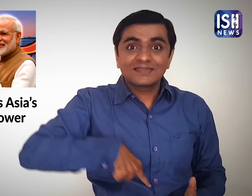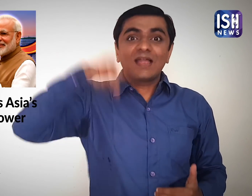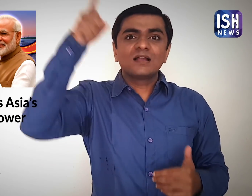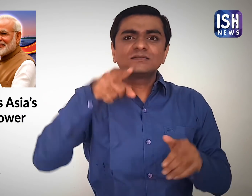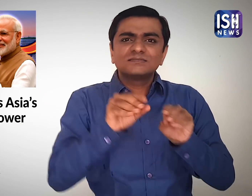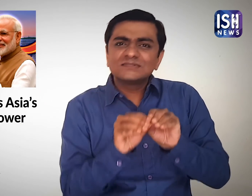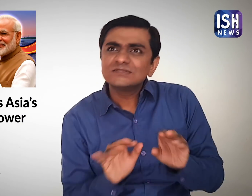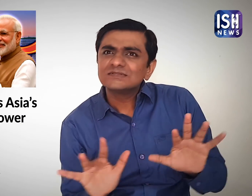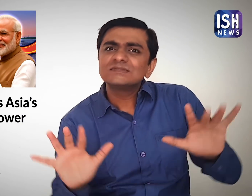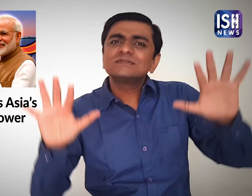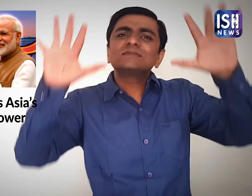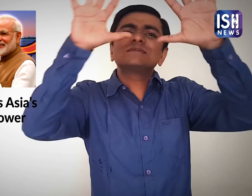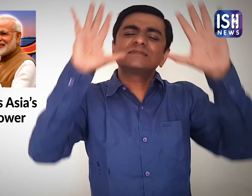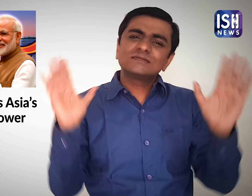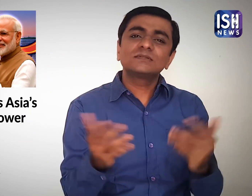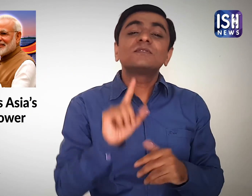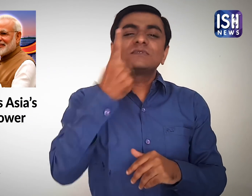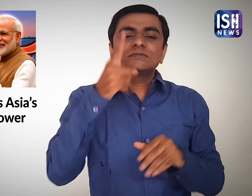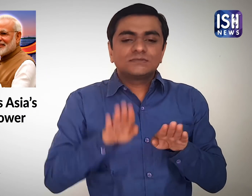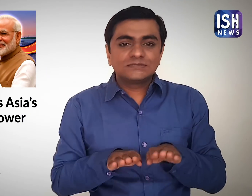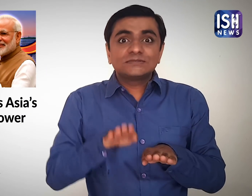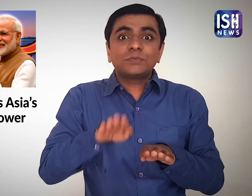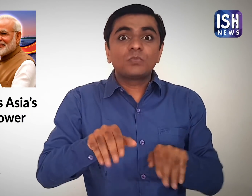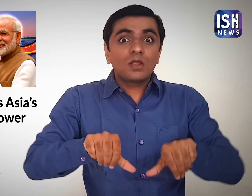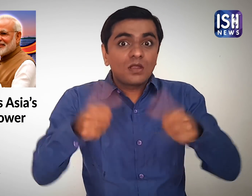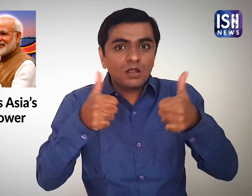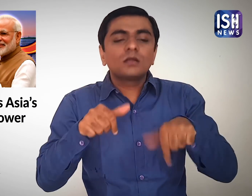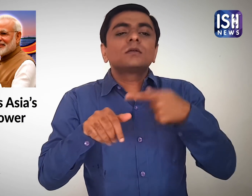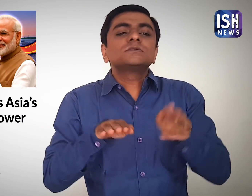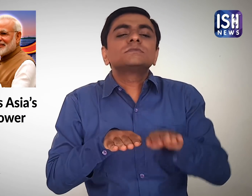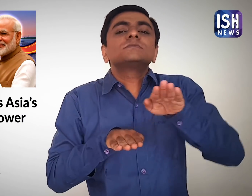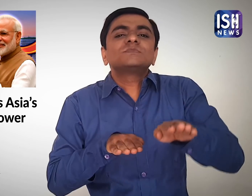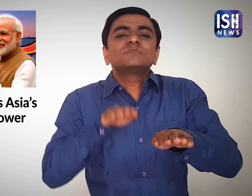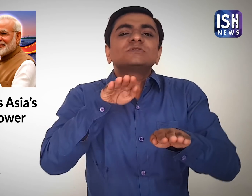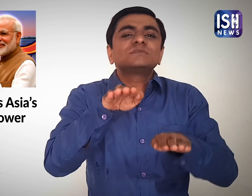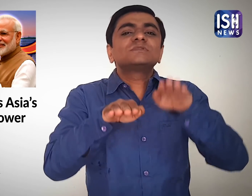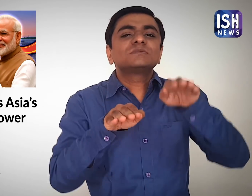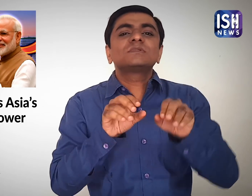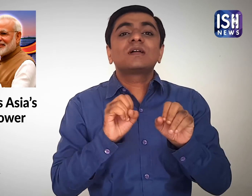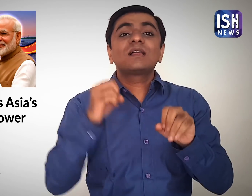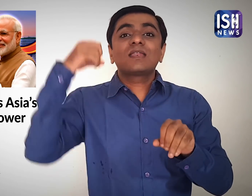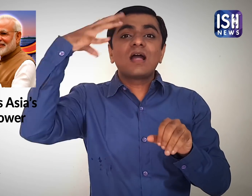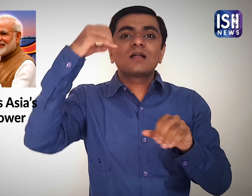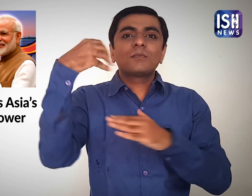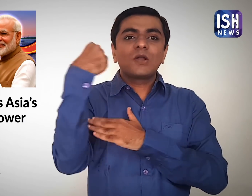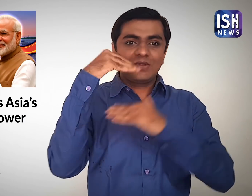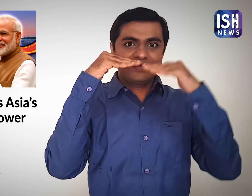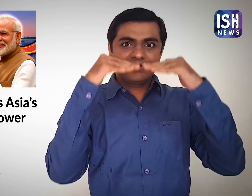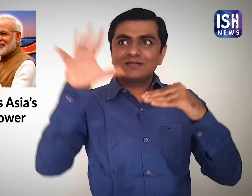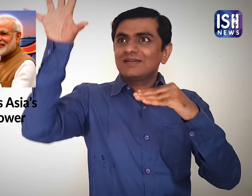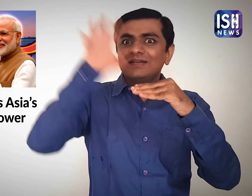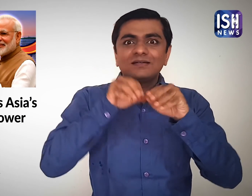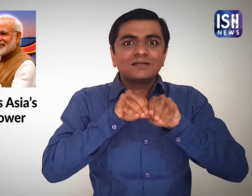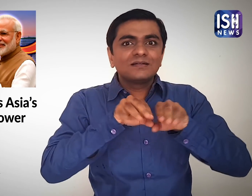The inauguration of the mega-solar power plants will be a step forward for India to become eco-friendly.